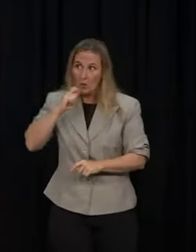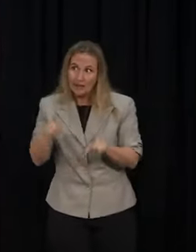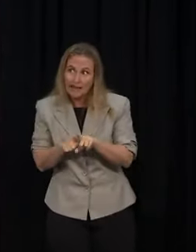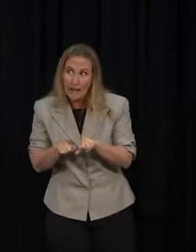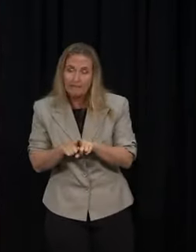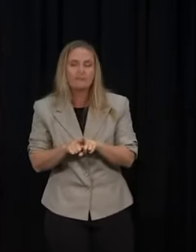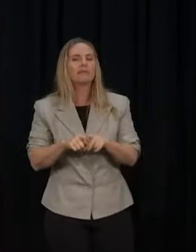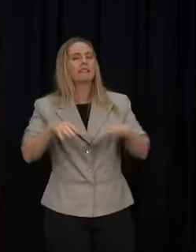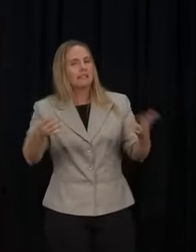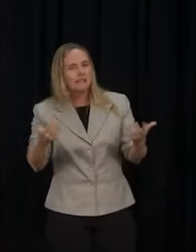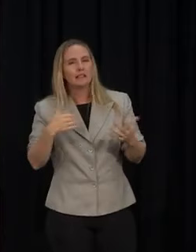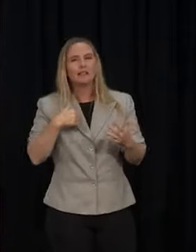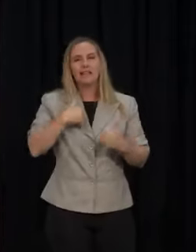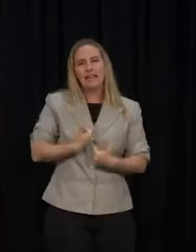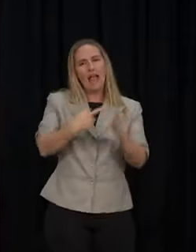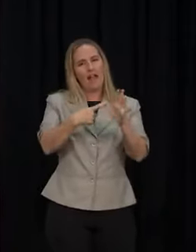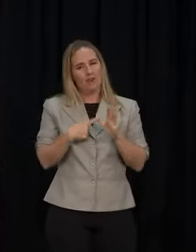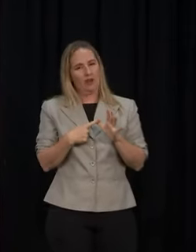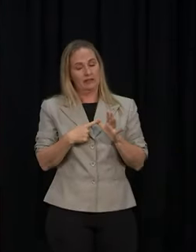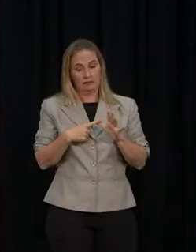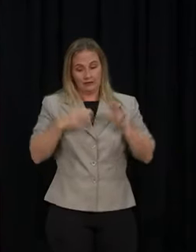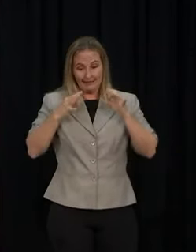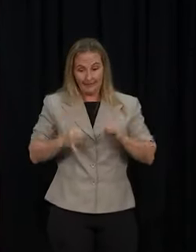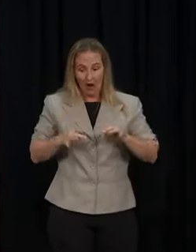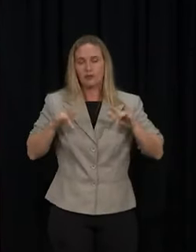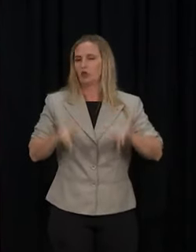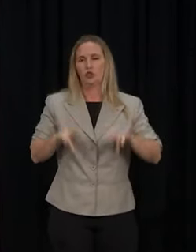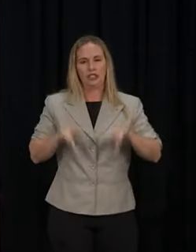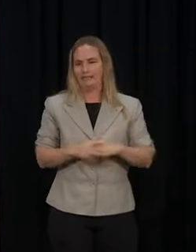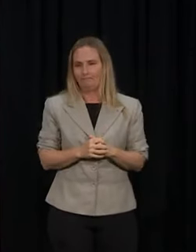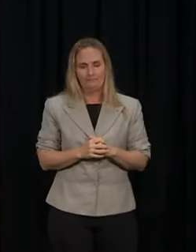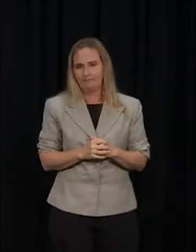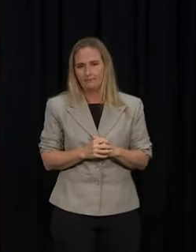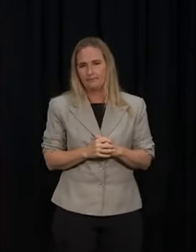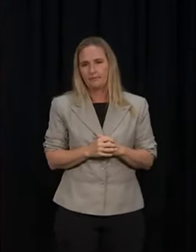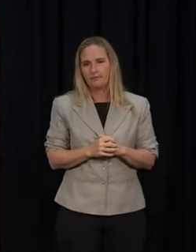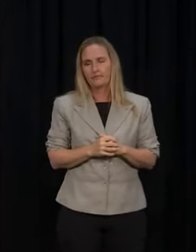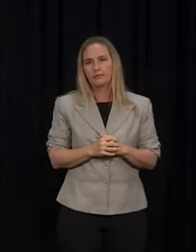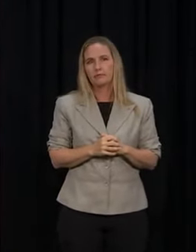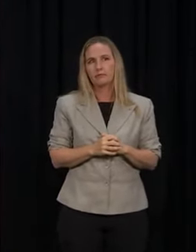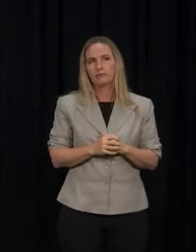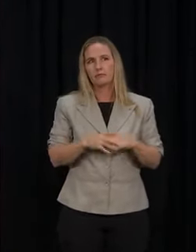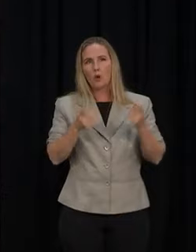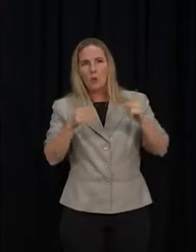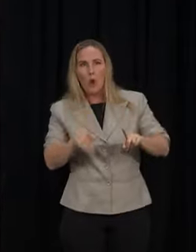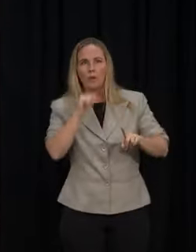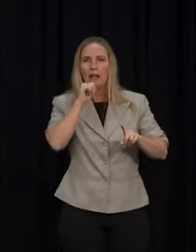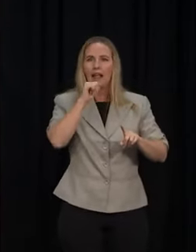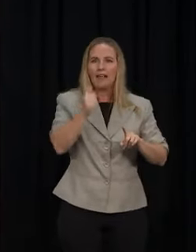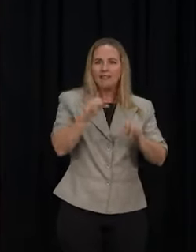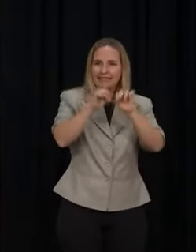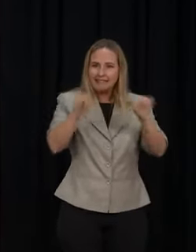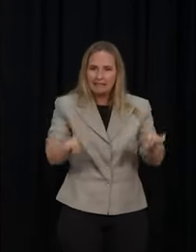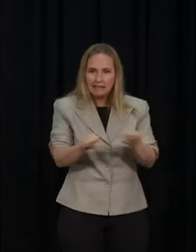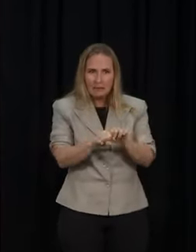to take some advice there before determining what needs to be done, understanding whether or not those tools are available in an adequate way